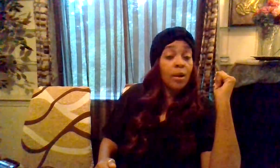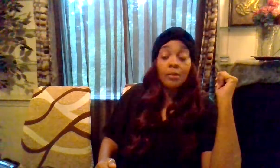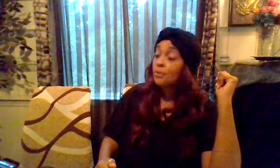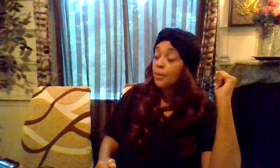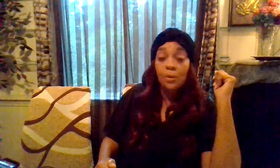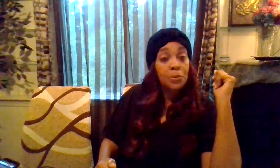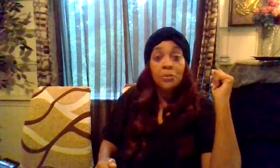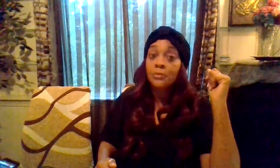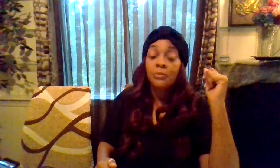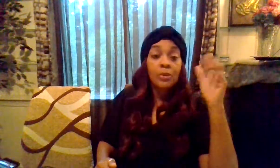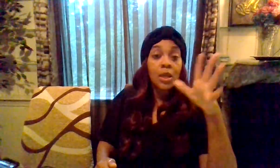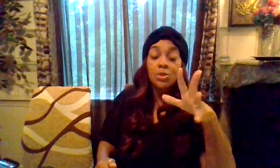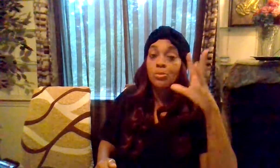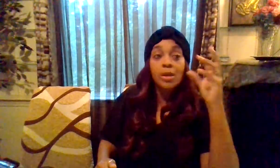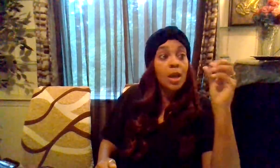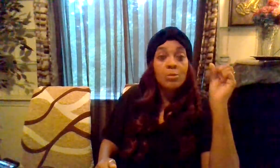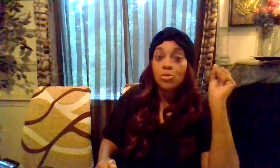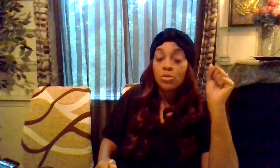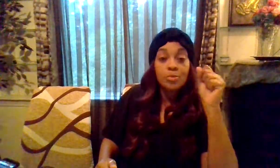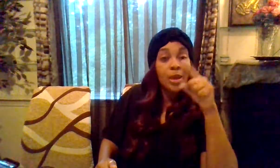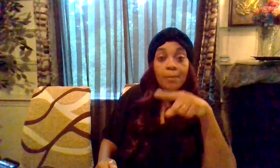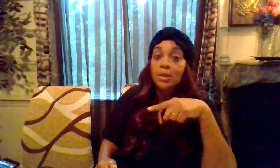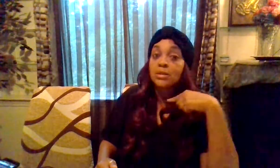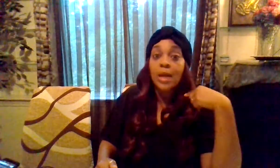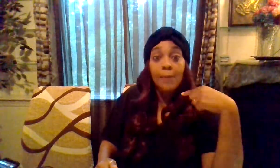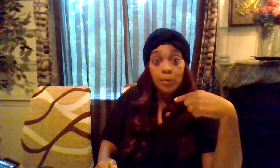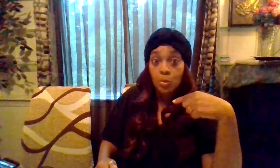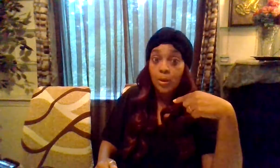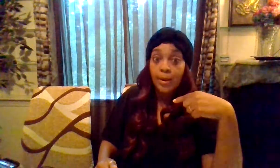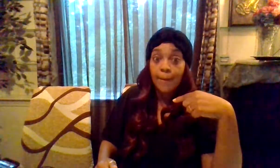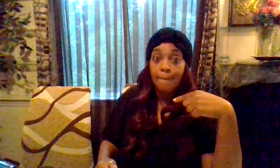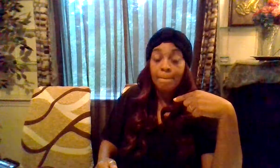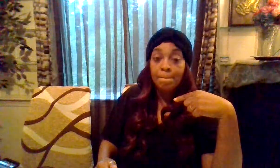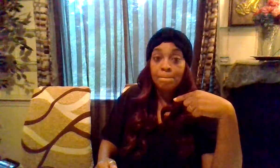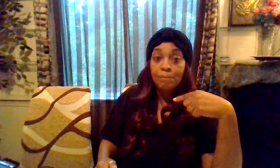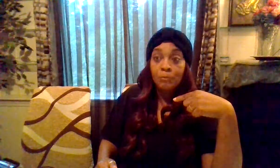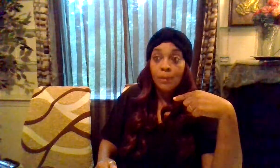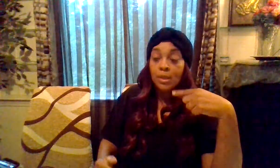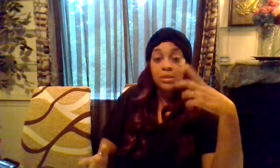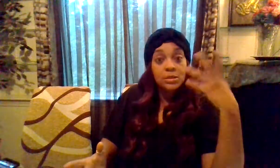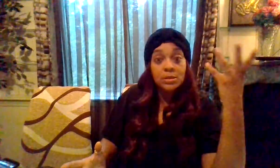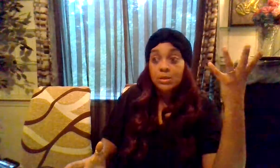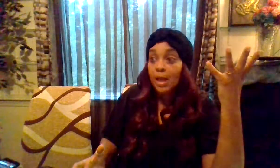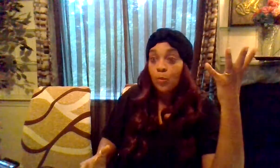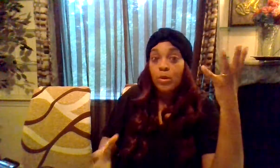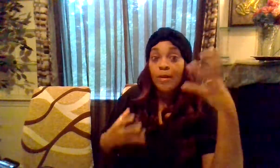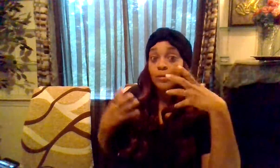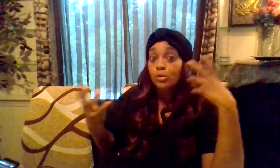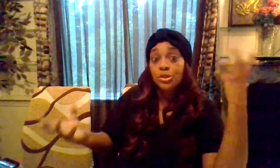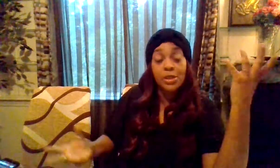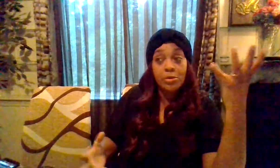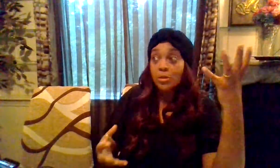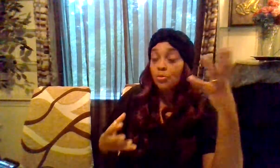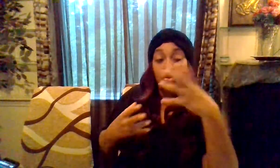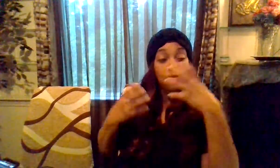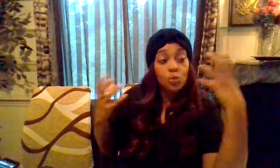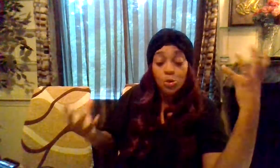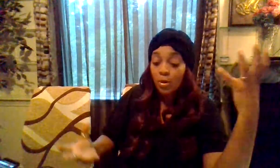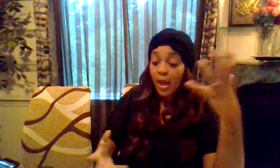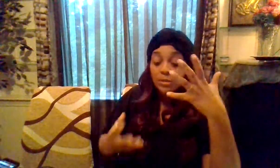-uh no and you became you you became unstoppable with that because it's just like we're evolutionary when you when you're like